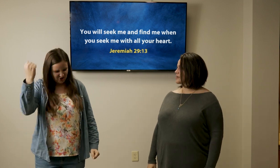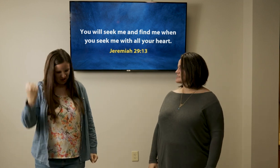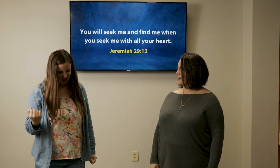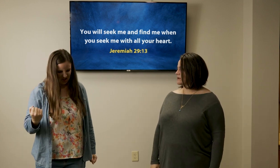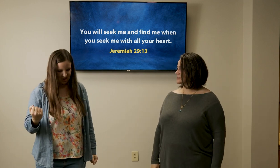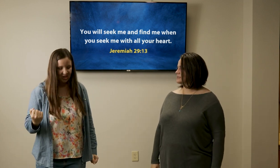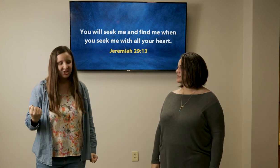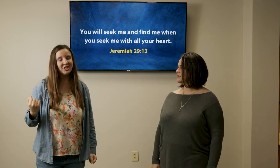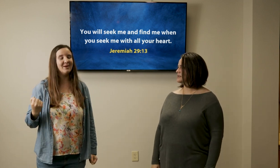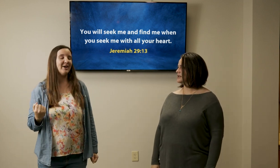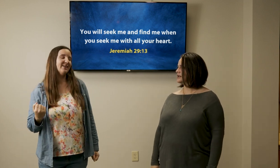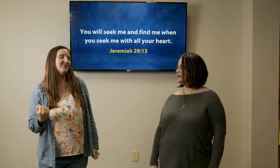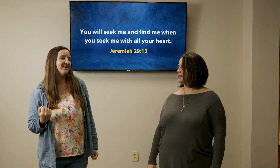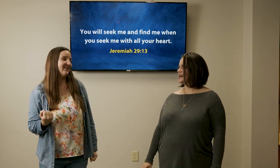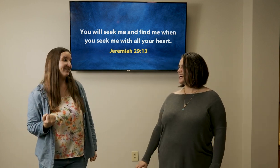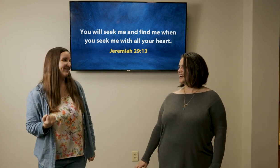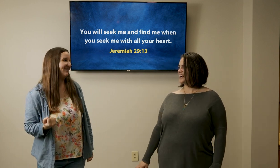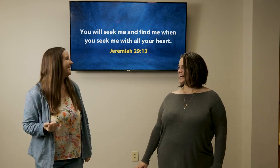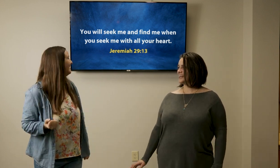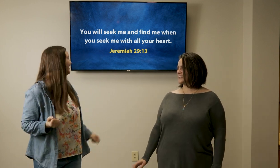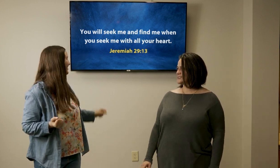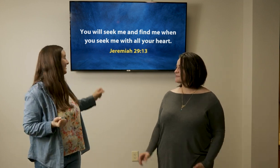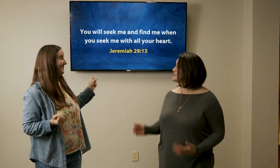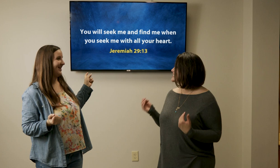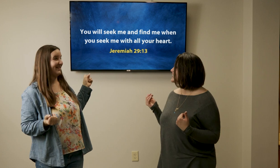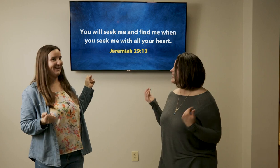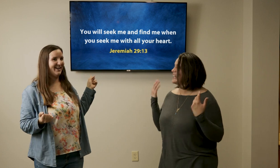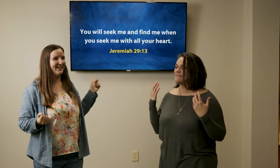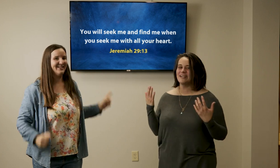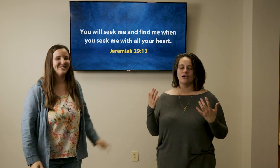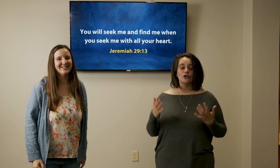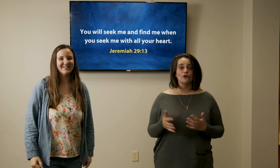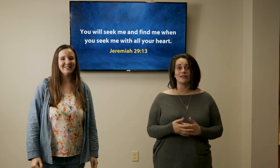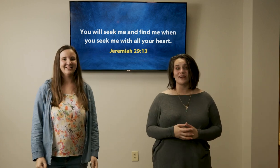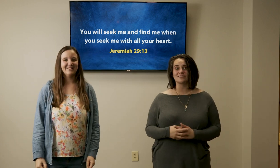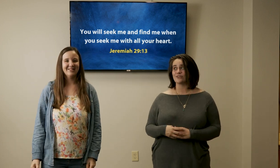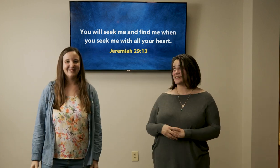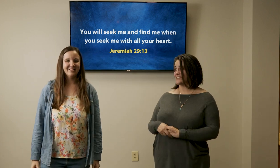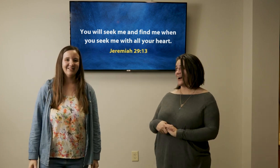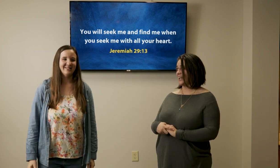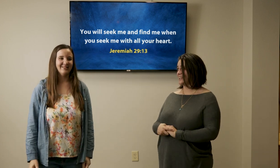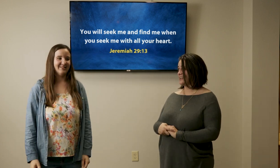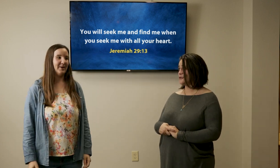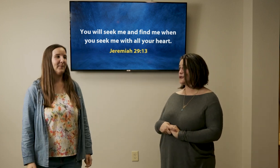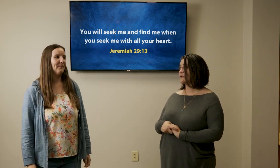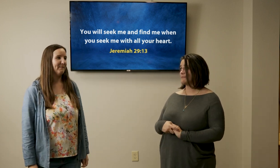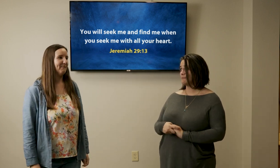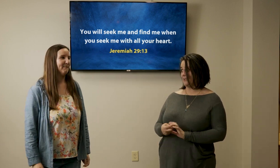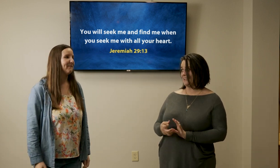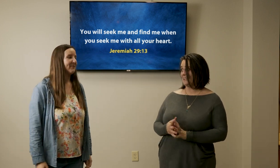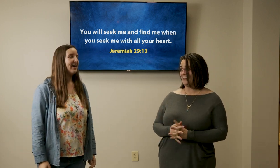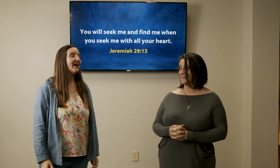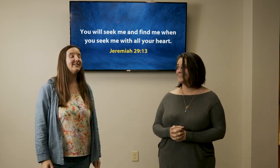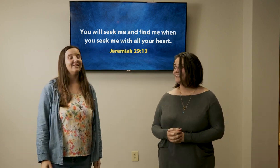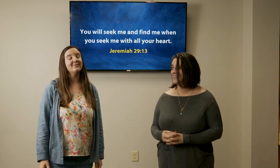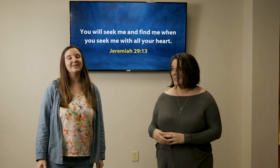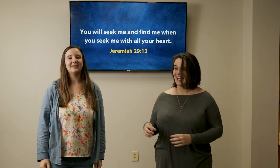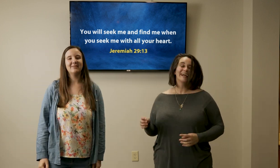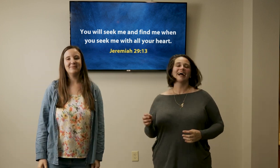where it's found Jeremiah 29 13 good job you didn't even no you had your eyes closed I saw it you remembered it didn't you I did yeah yeah